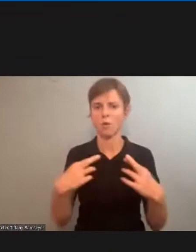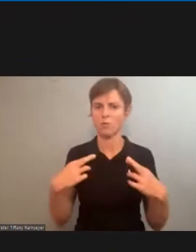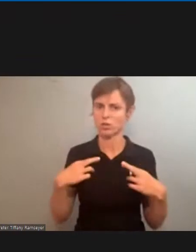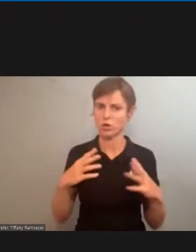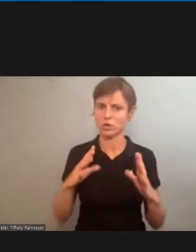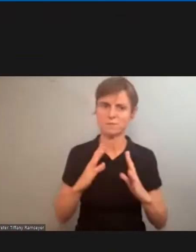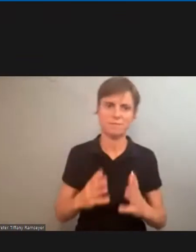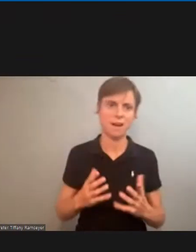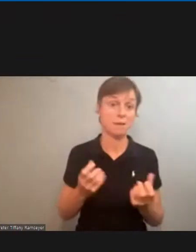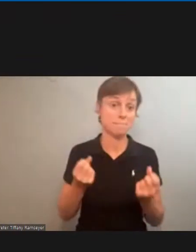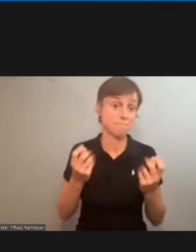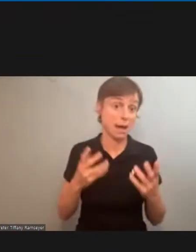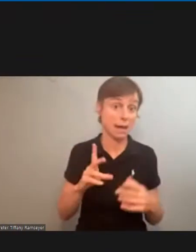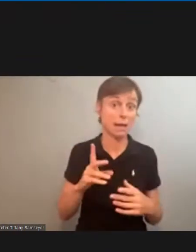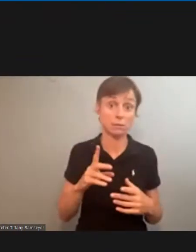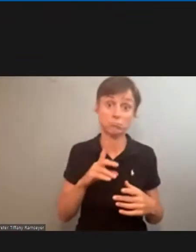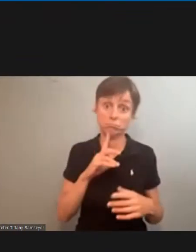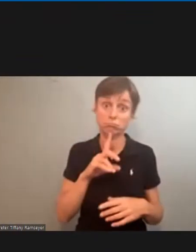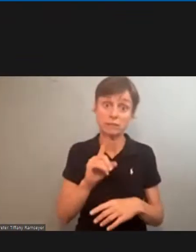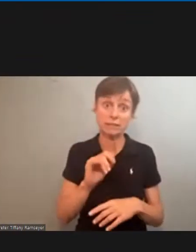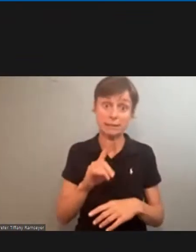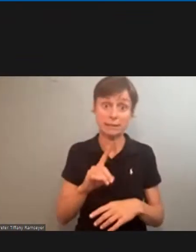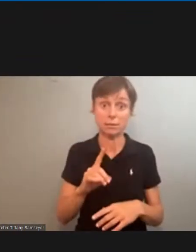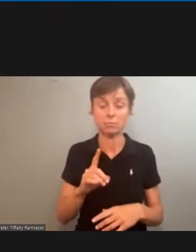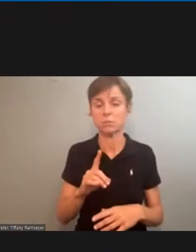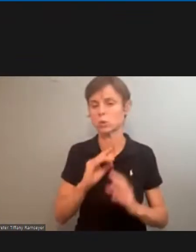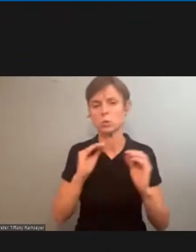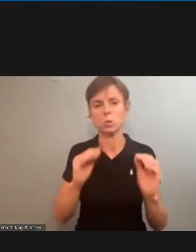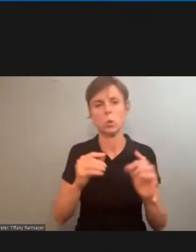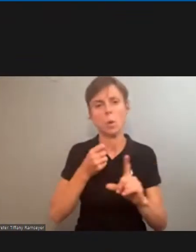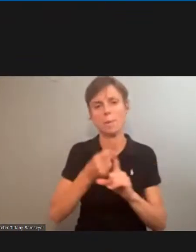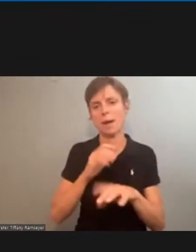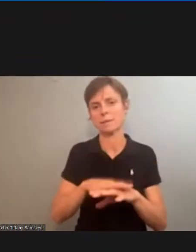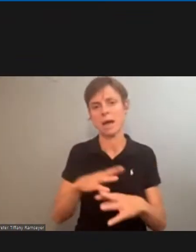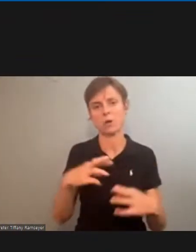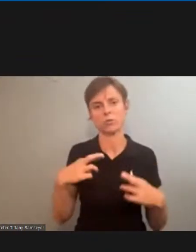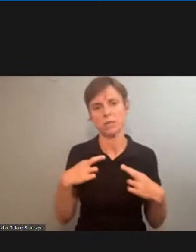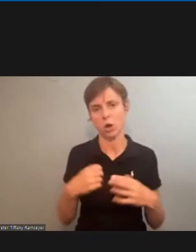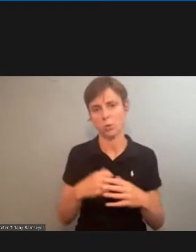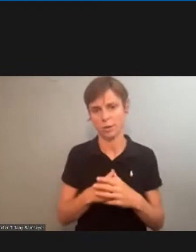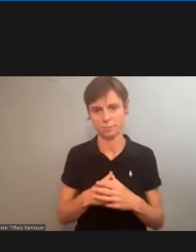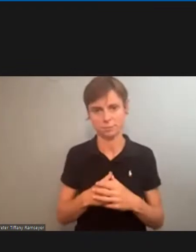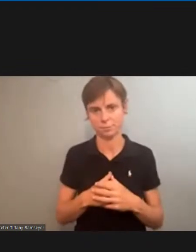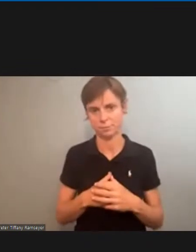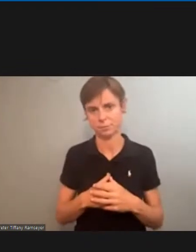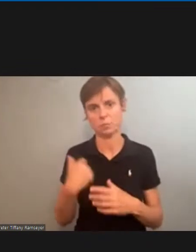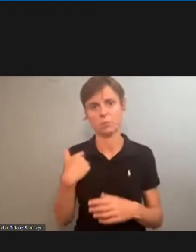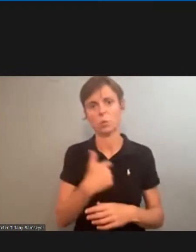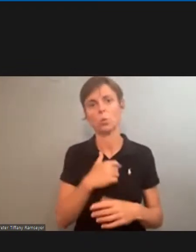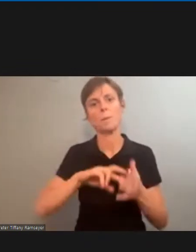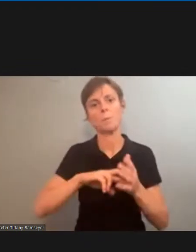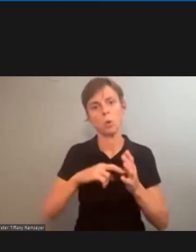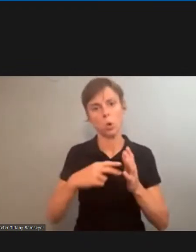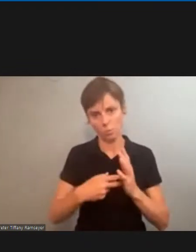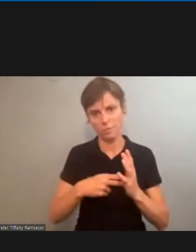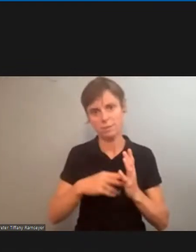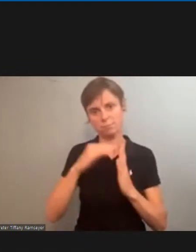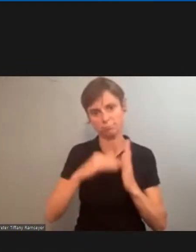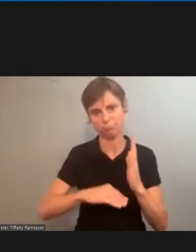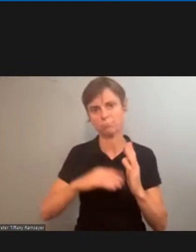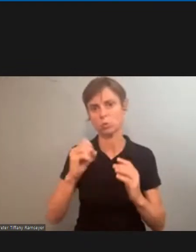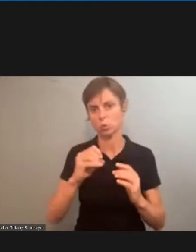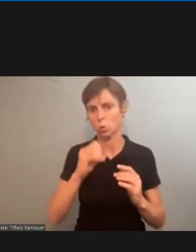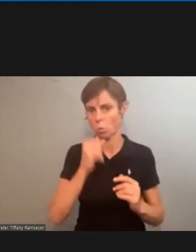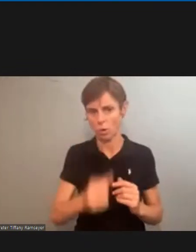Many did it, and it does has no impact on the retirement and we purposely addressed it in such a way that it would not.